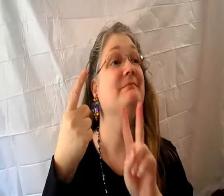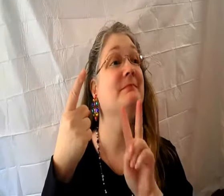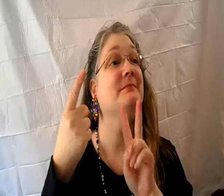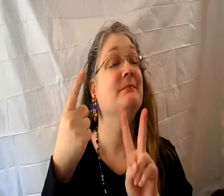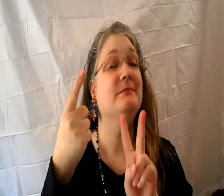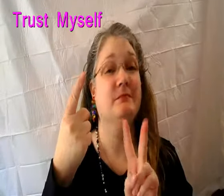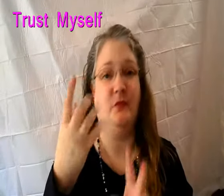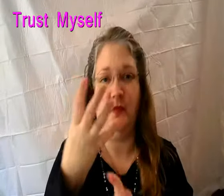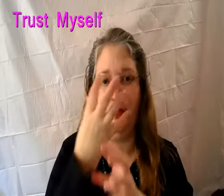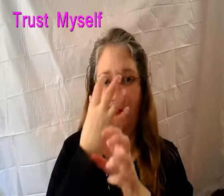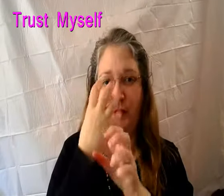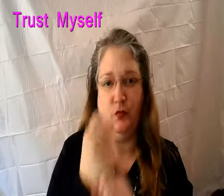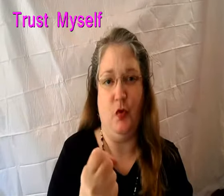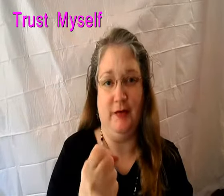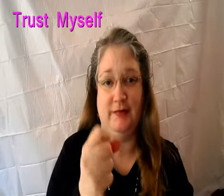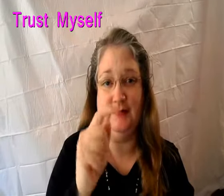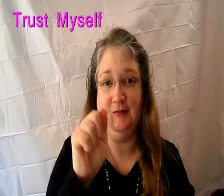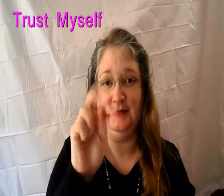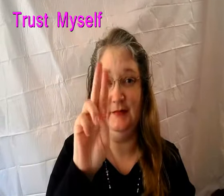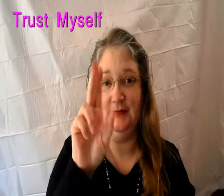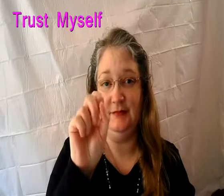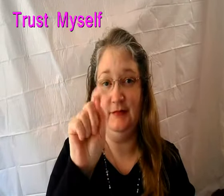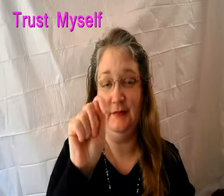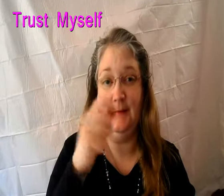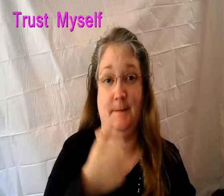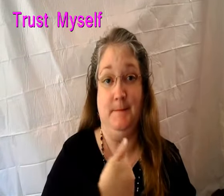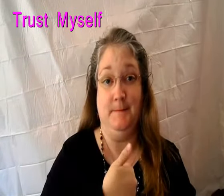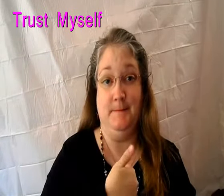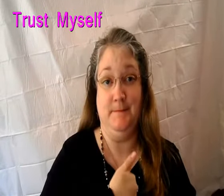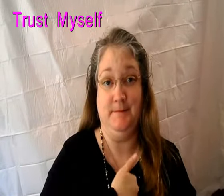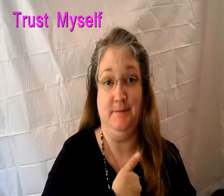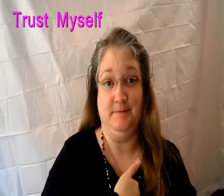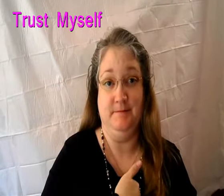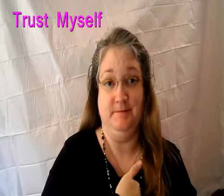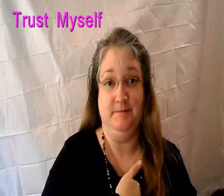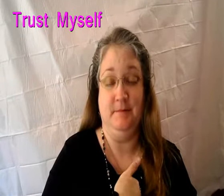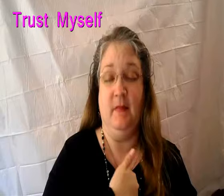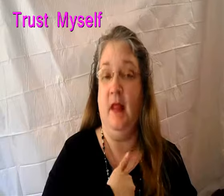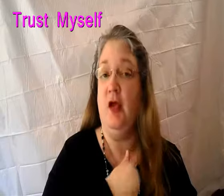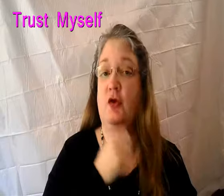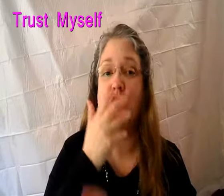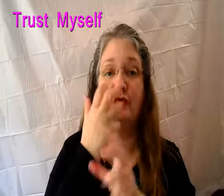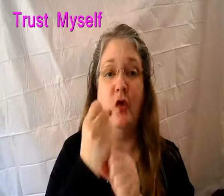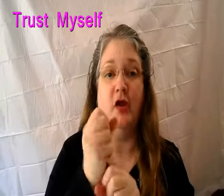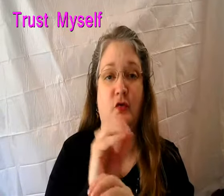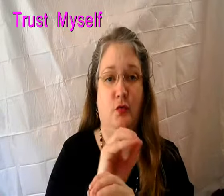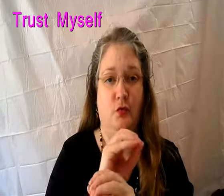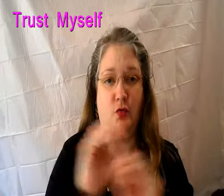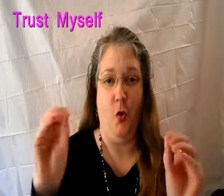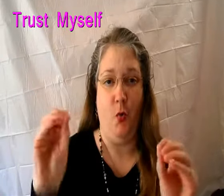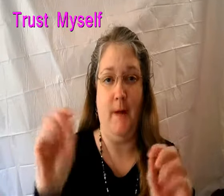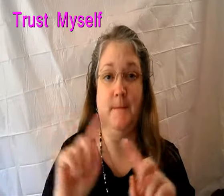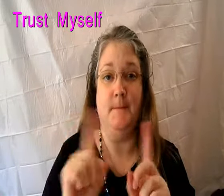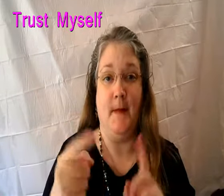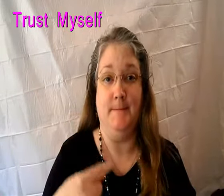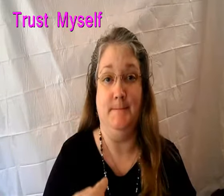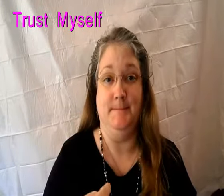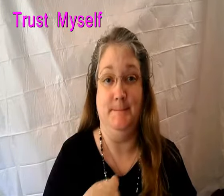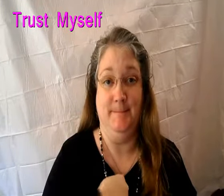freedom, I can run this race I've been given salvation by